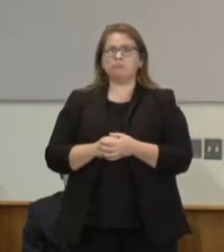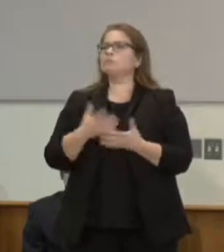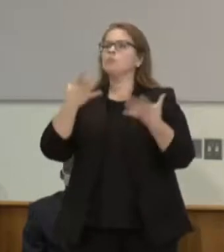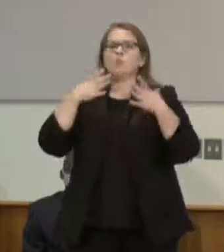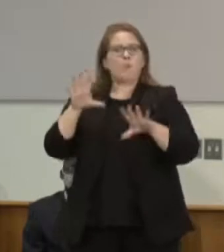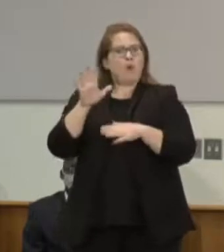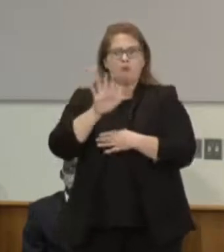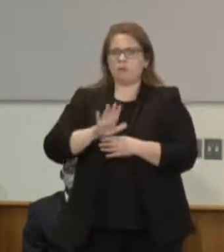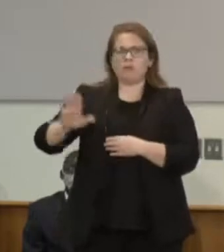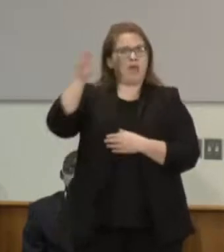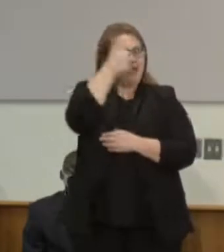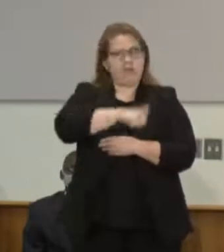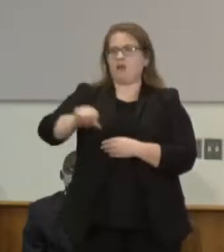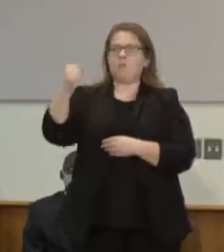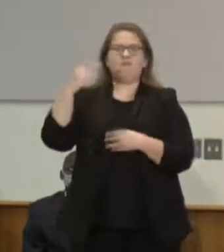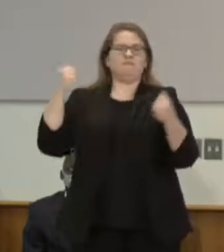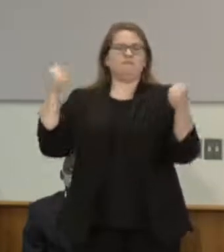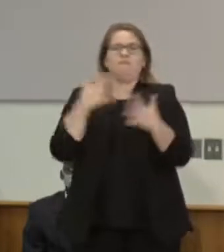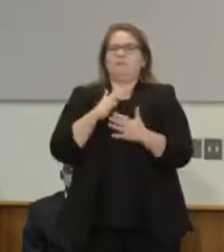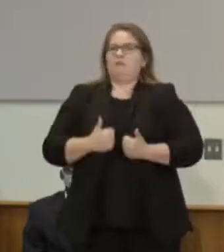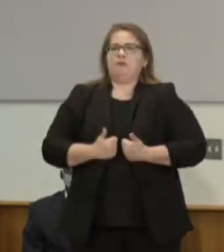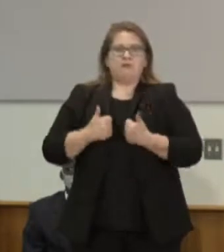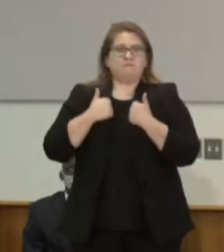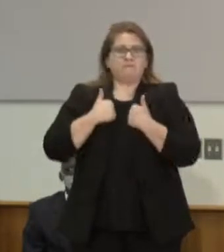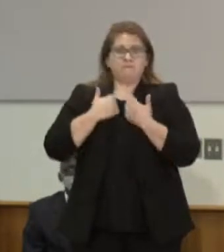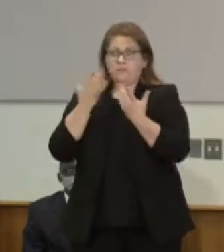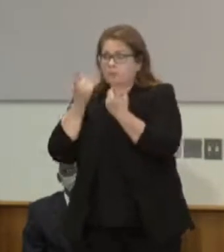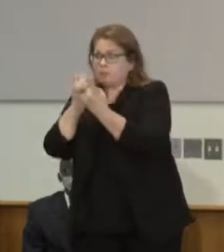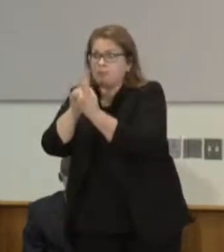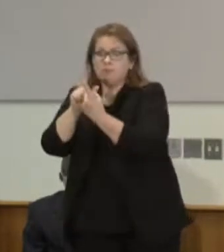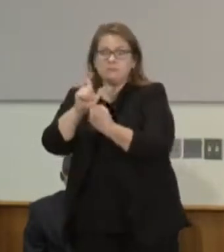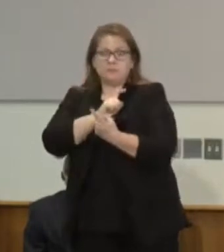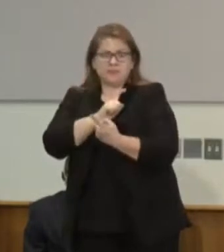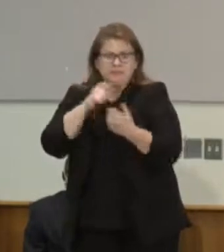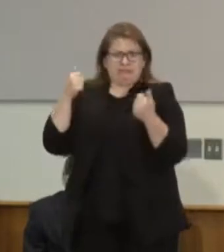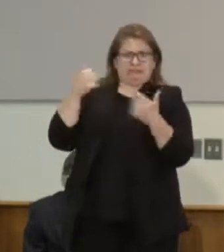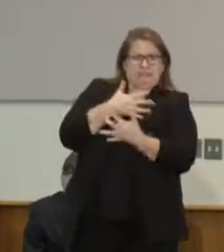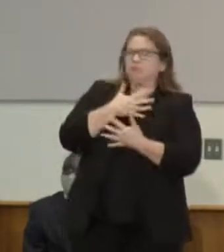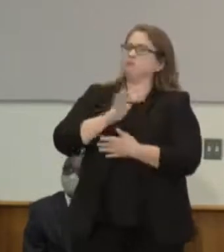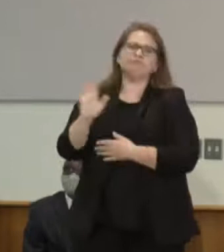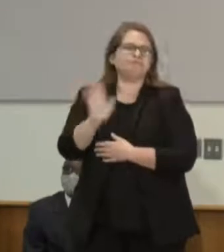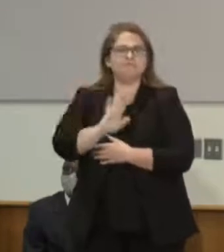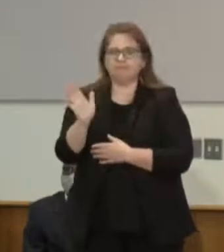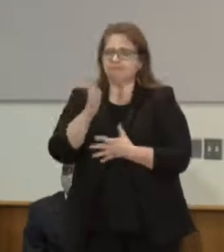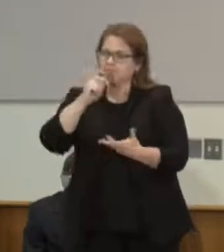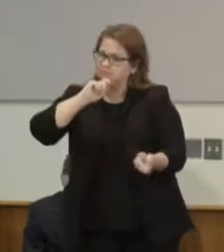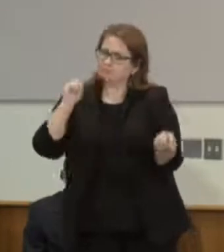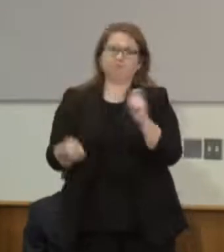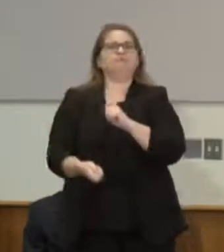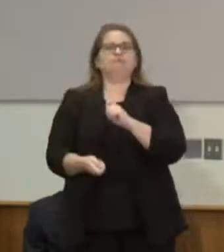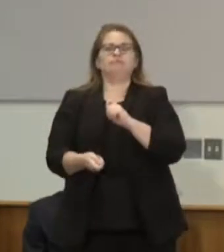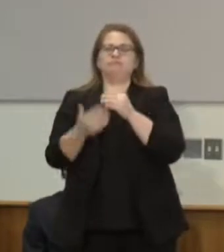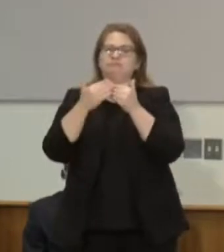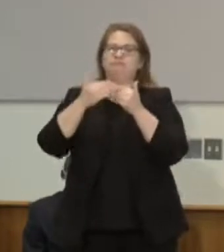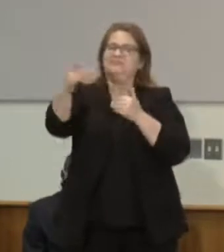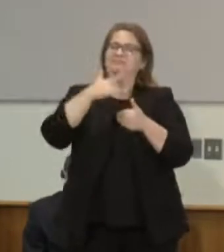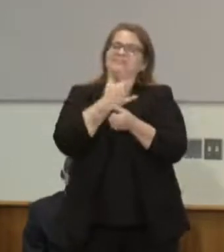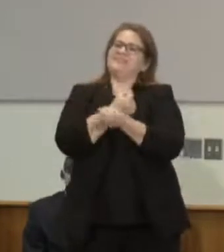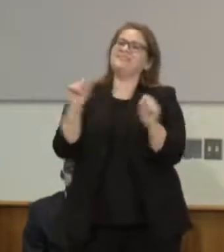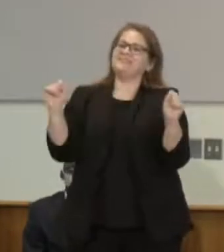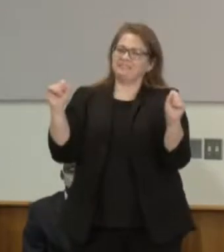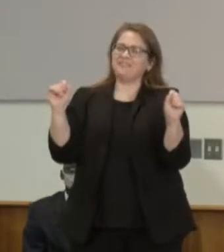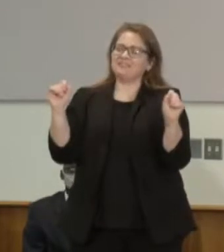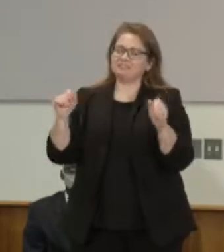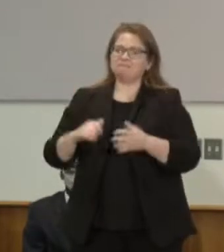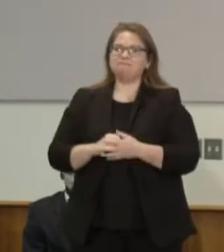of law enforcement. Our work is far from done. We must stand united as we take these steps